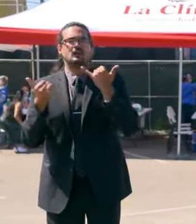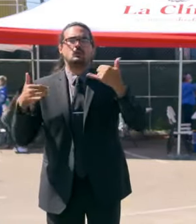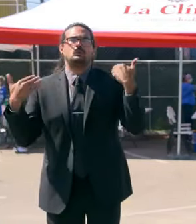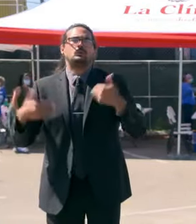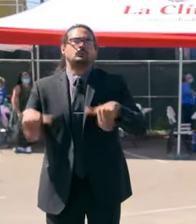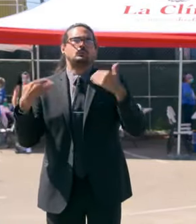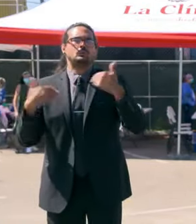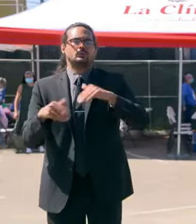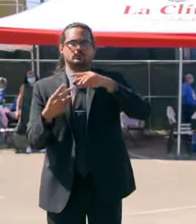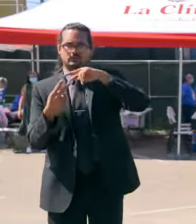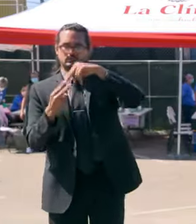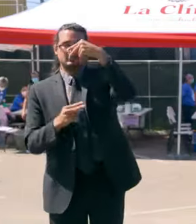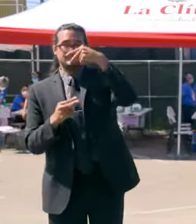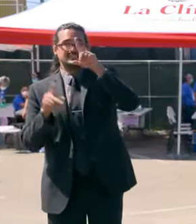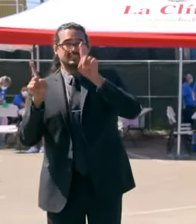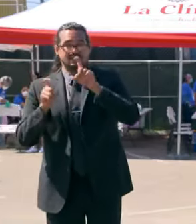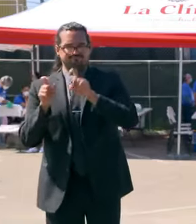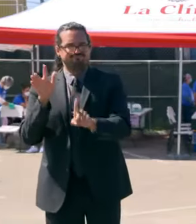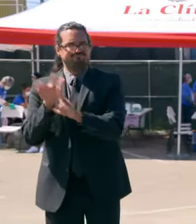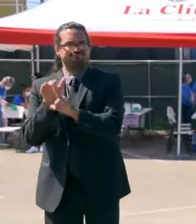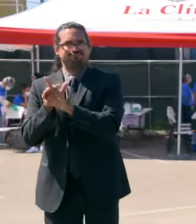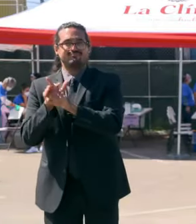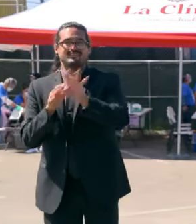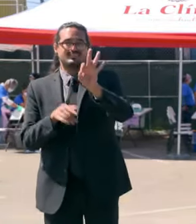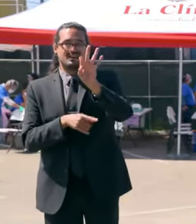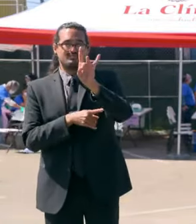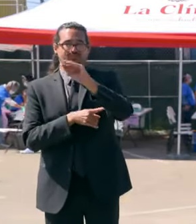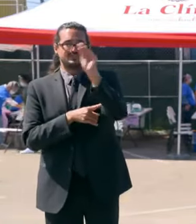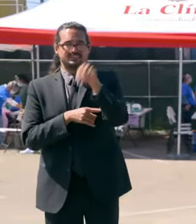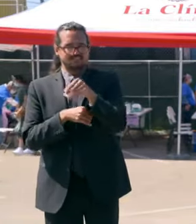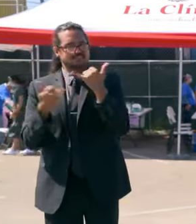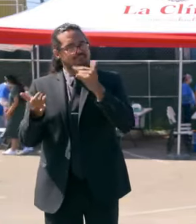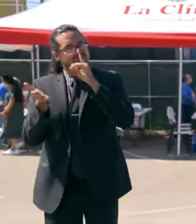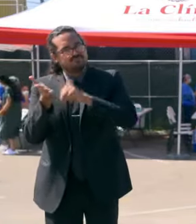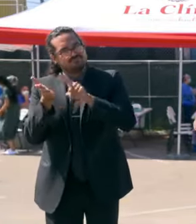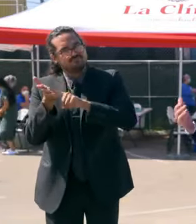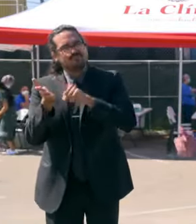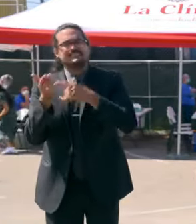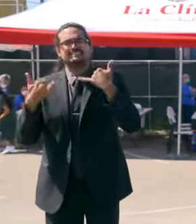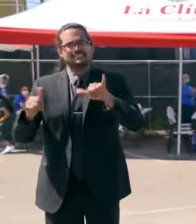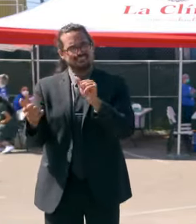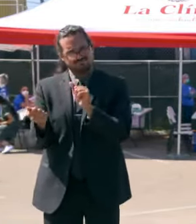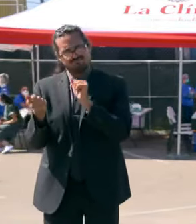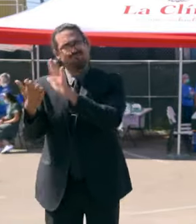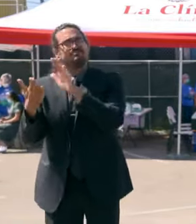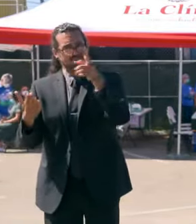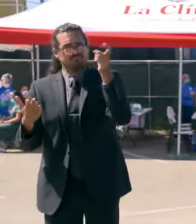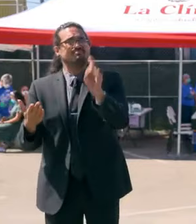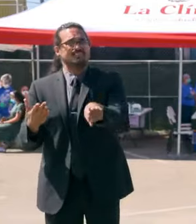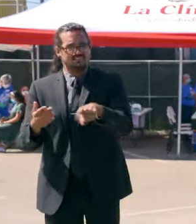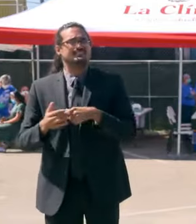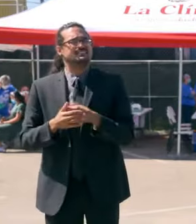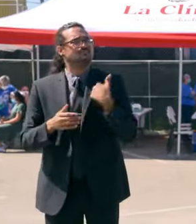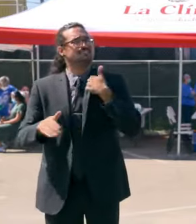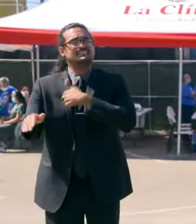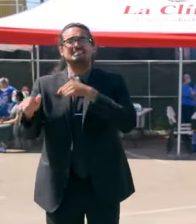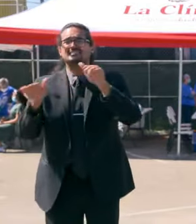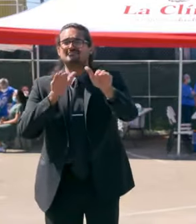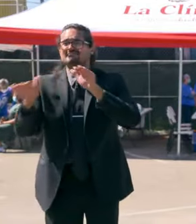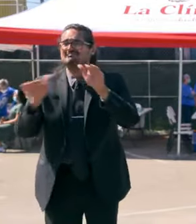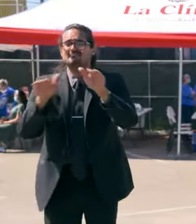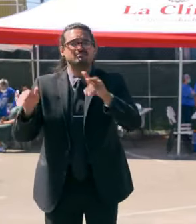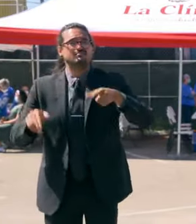that we are conducting, that we still have work to do. And so I want to encourage everybody in that spirit, but with